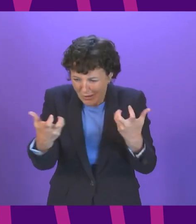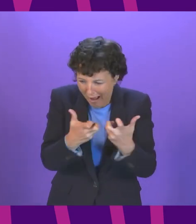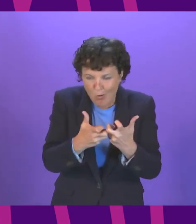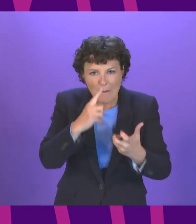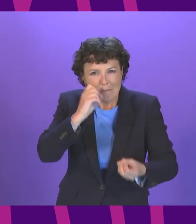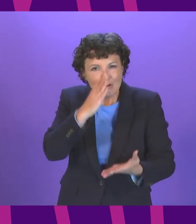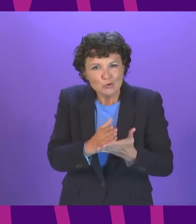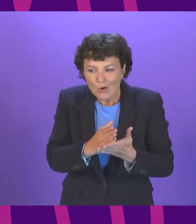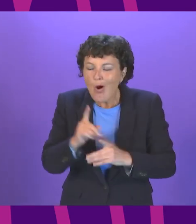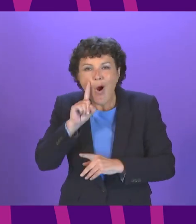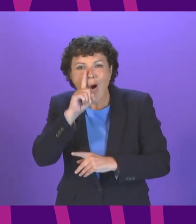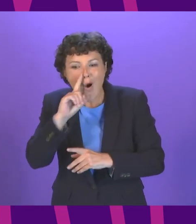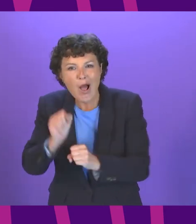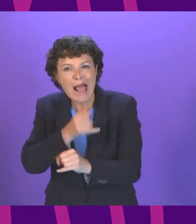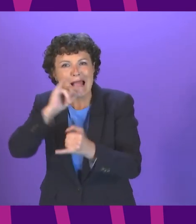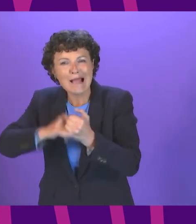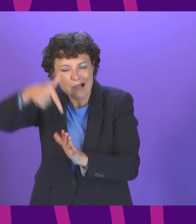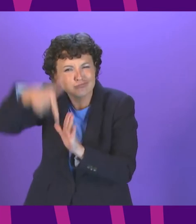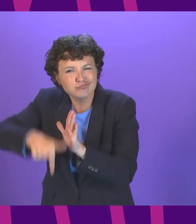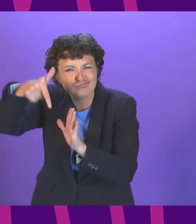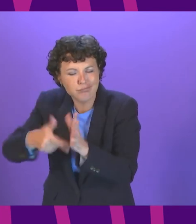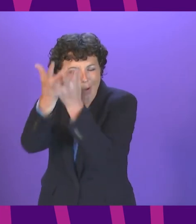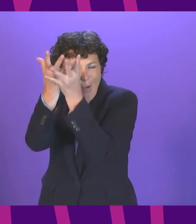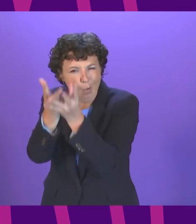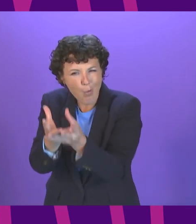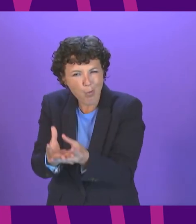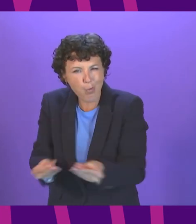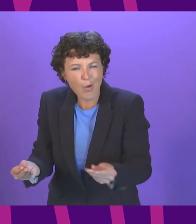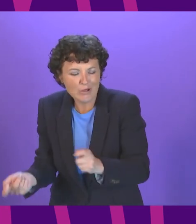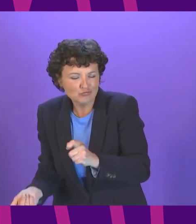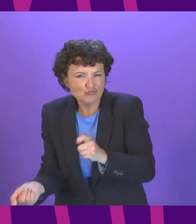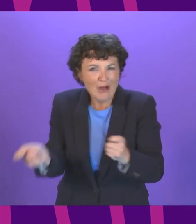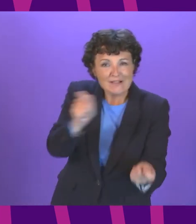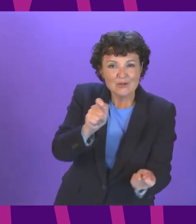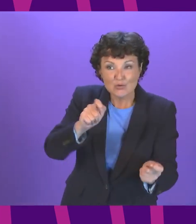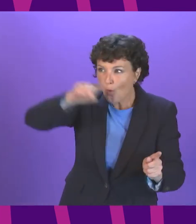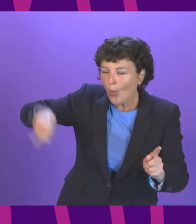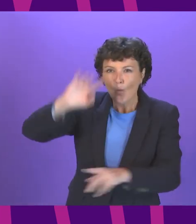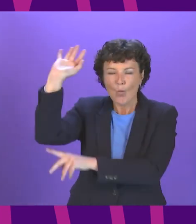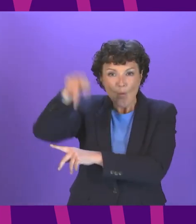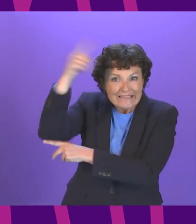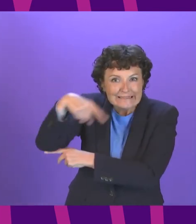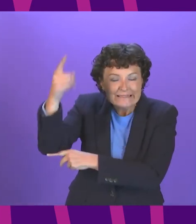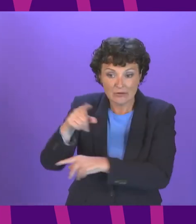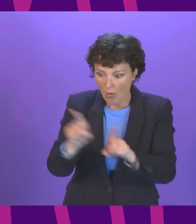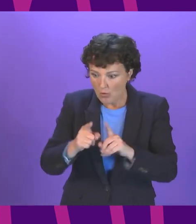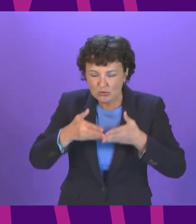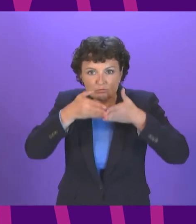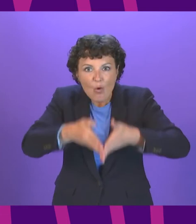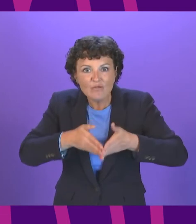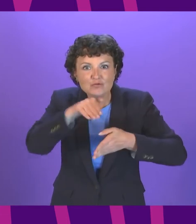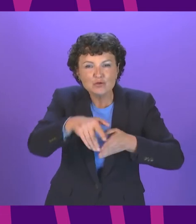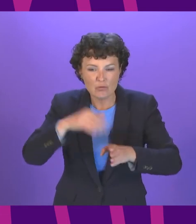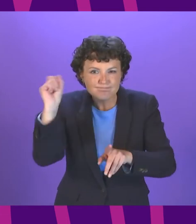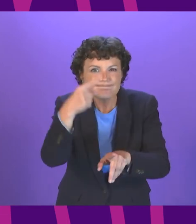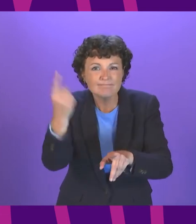a new deal to double the capacity of onshore wind energy support for marine and offshore renewables a 500 million